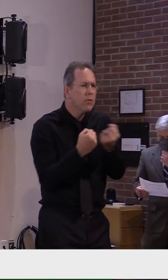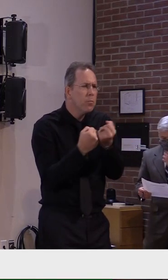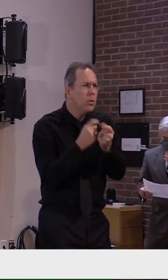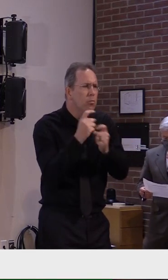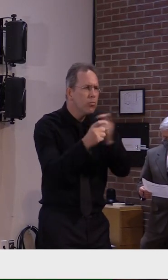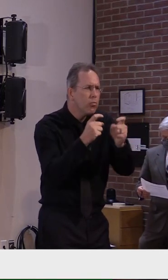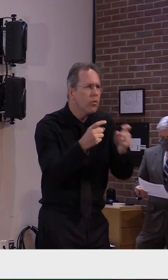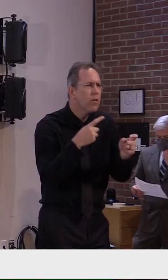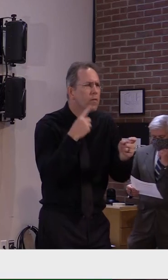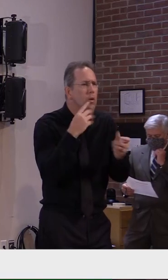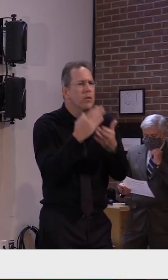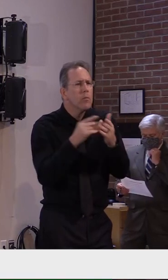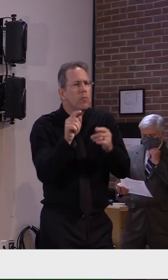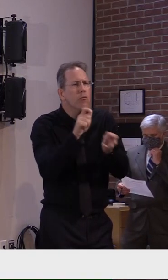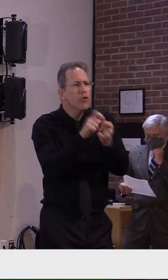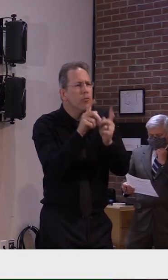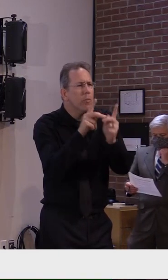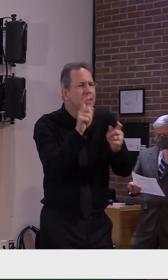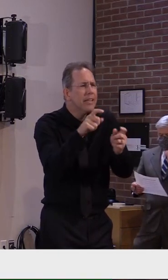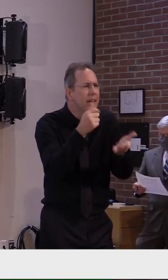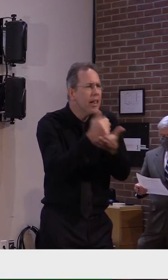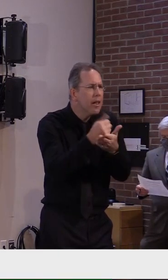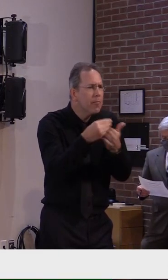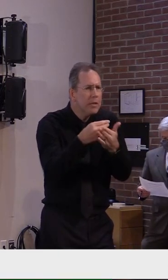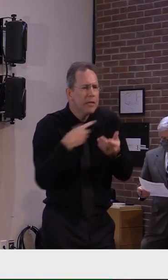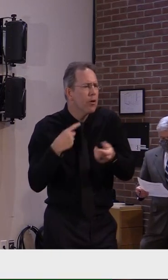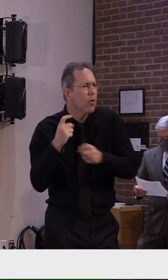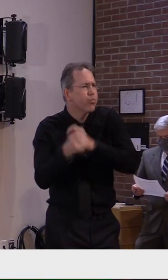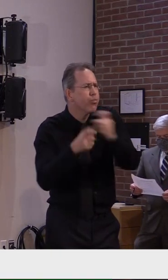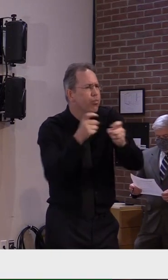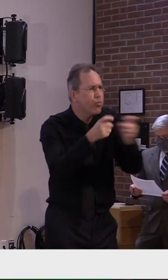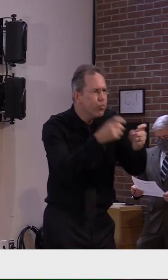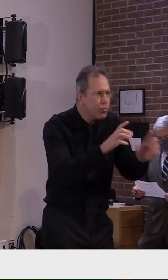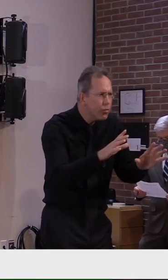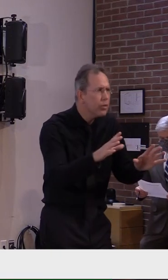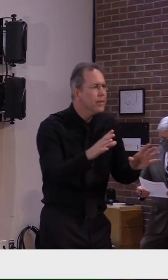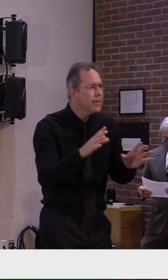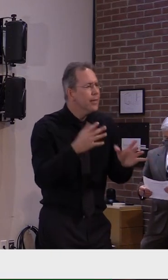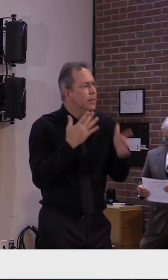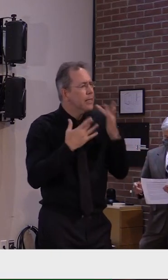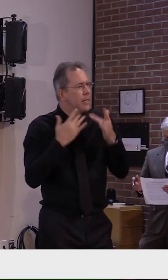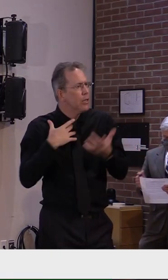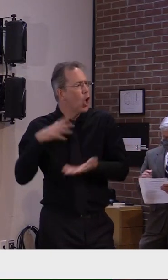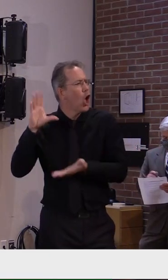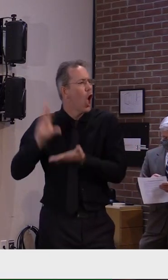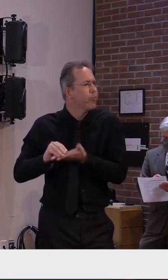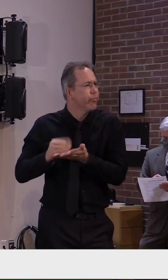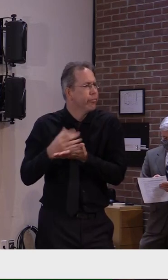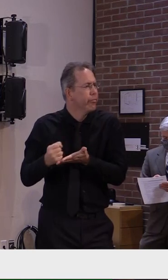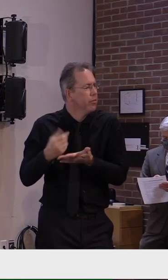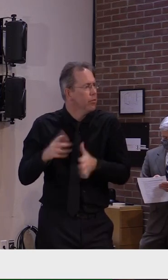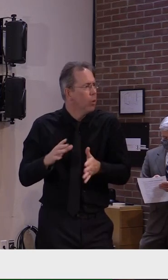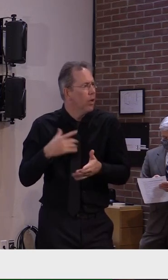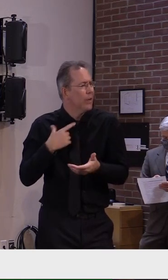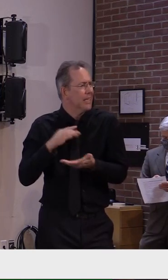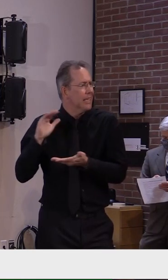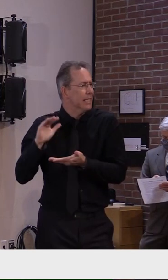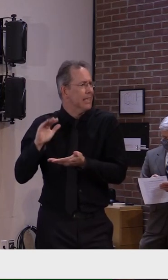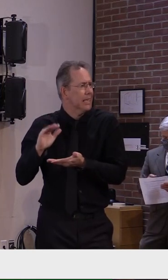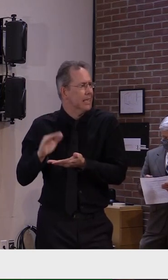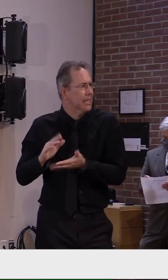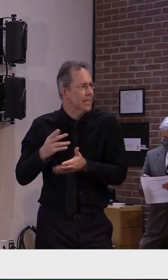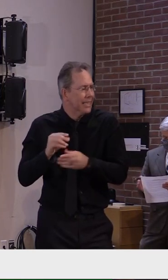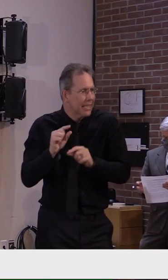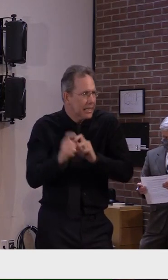So we'll be okay. But we're just anticipating what's going to happen maybe in